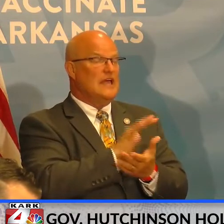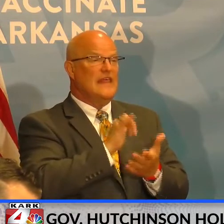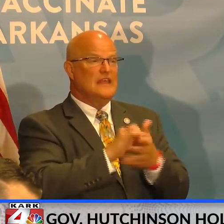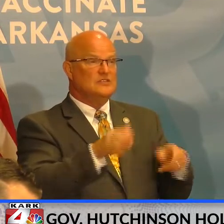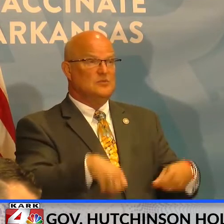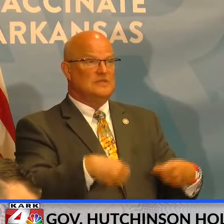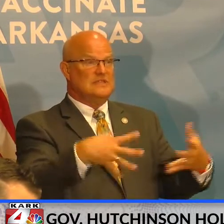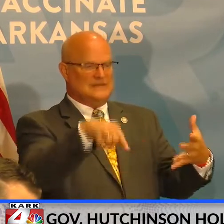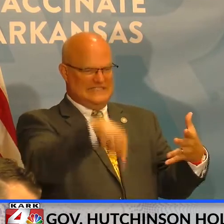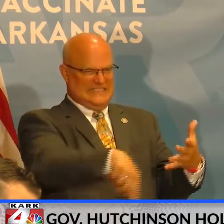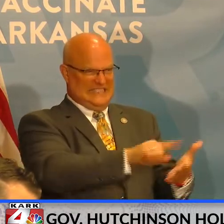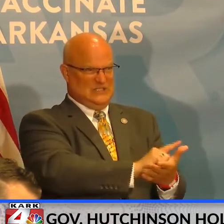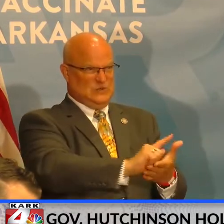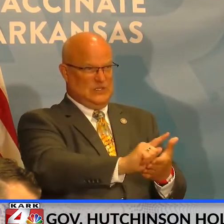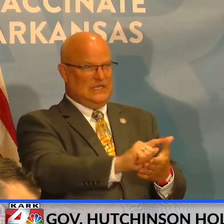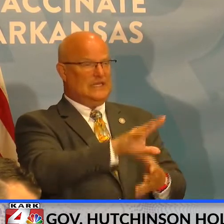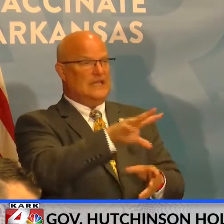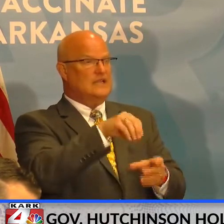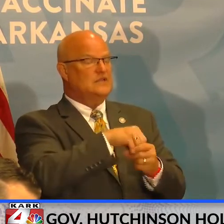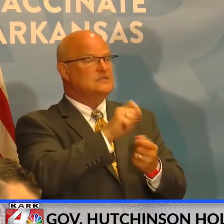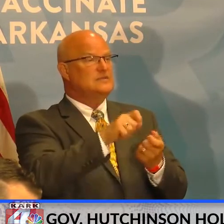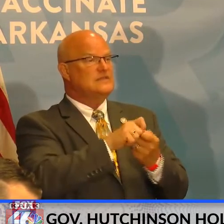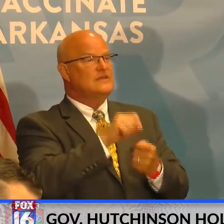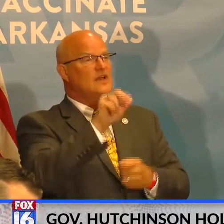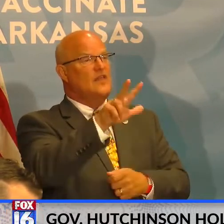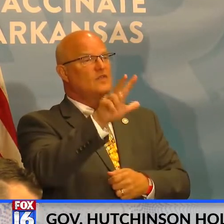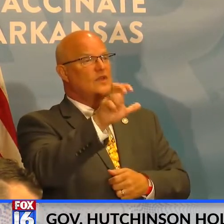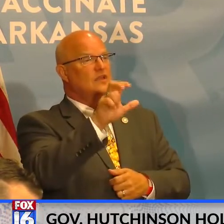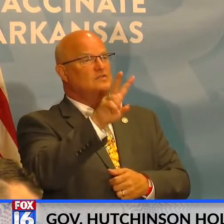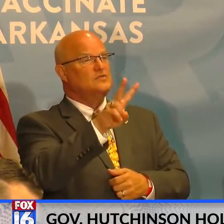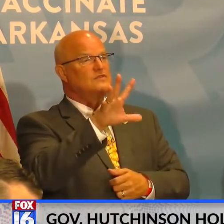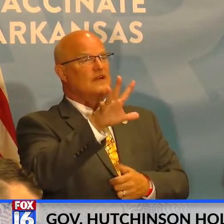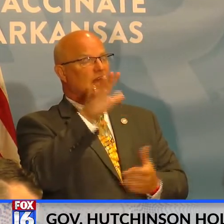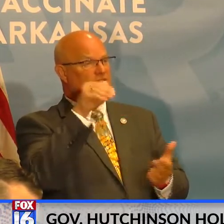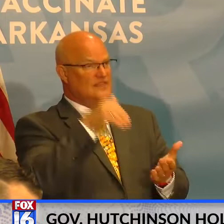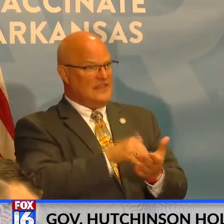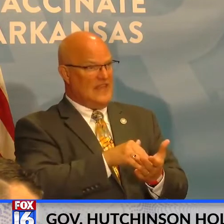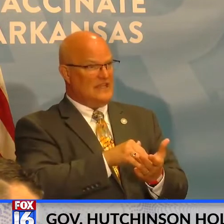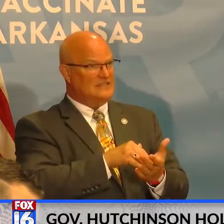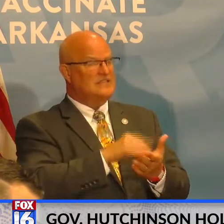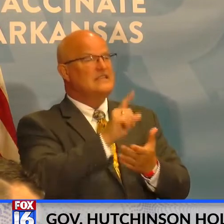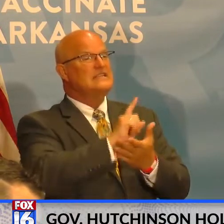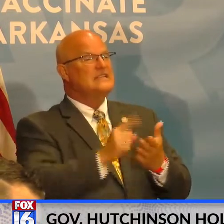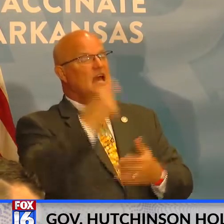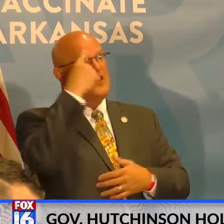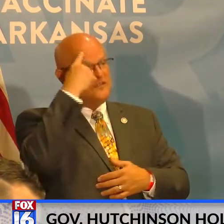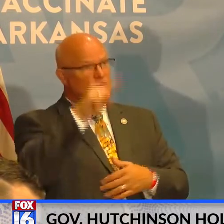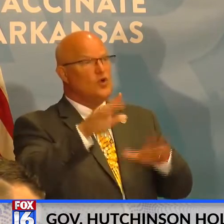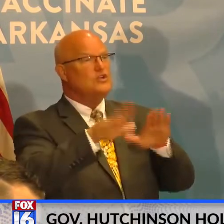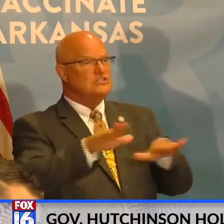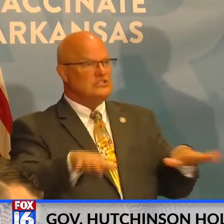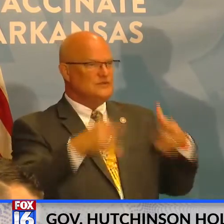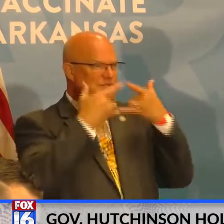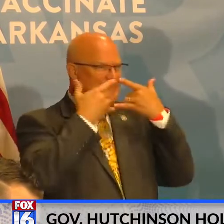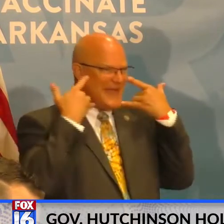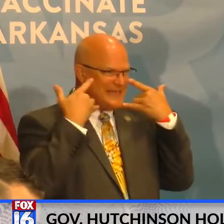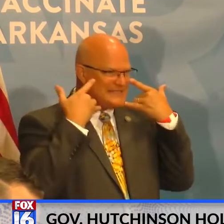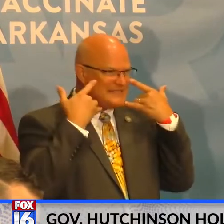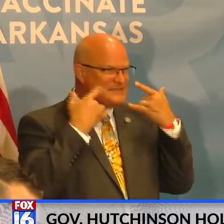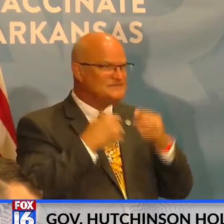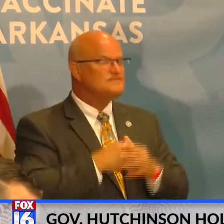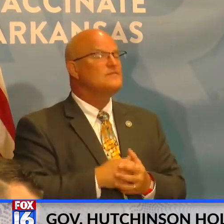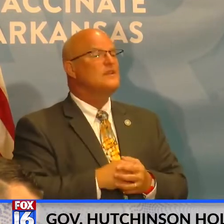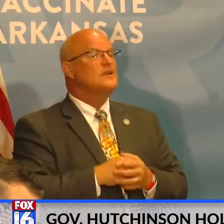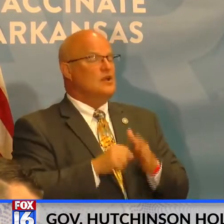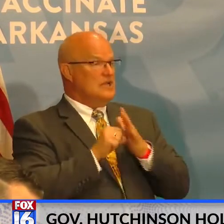delivered this week. And that includes specifically 325,000 that are designed for children's mask. We continue